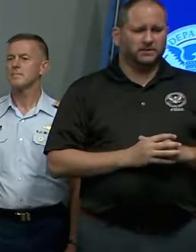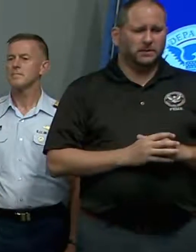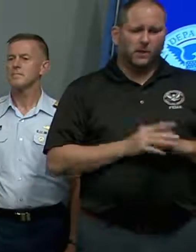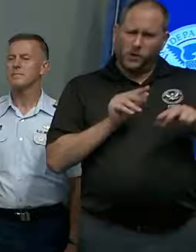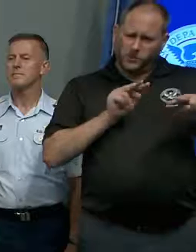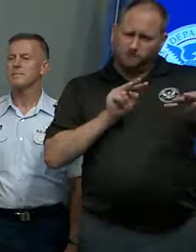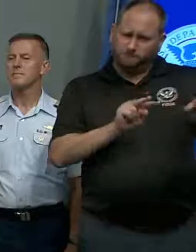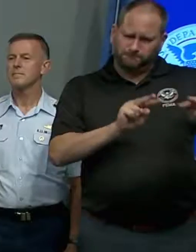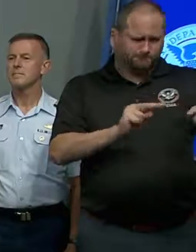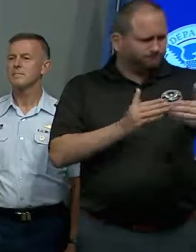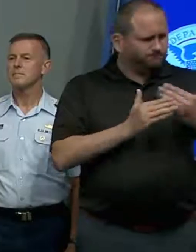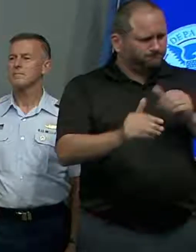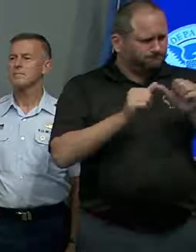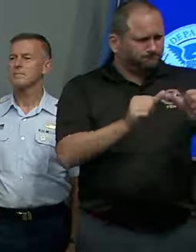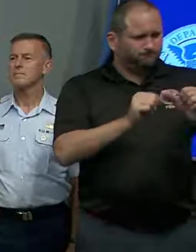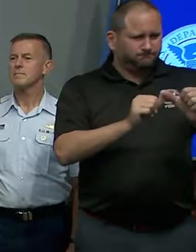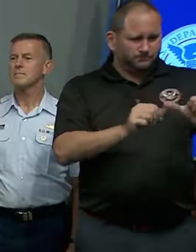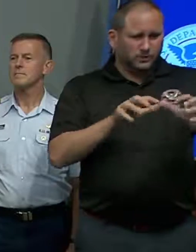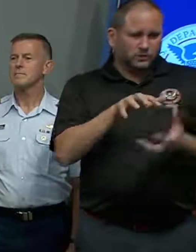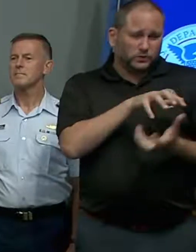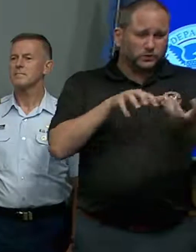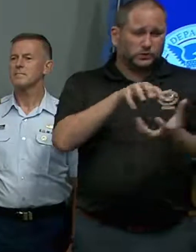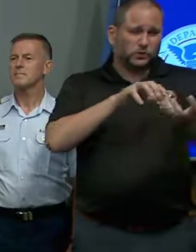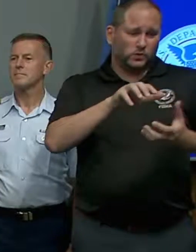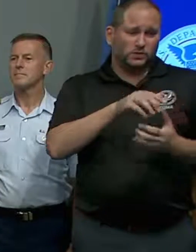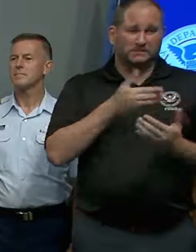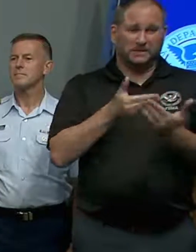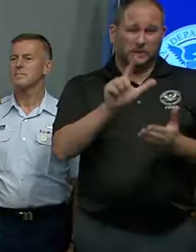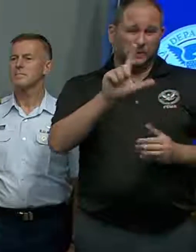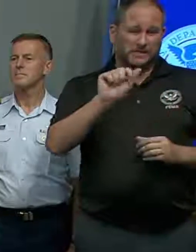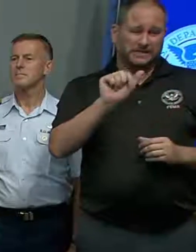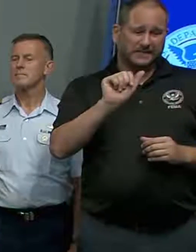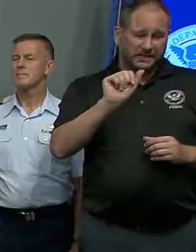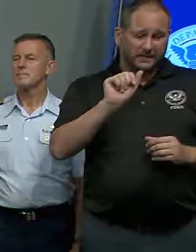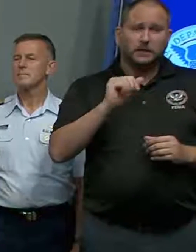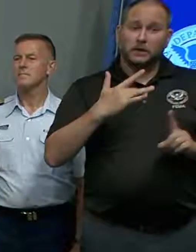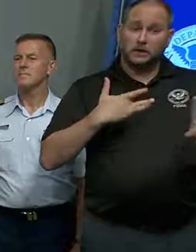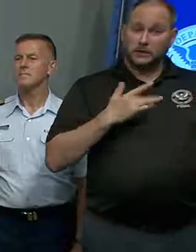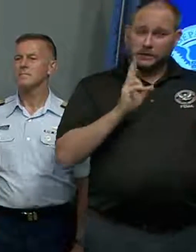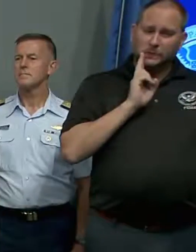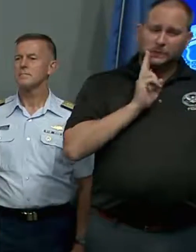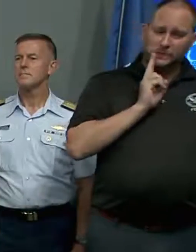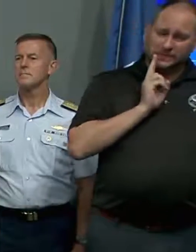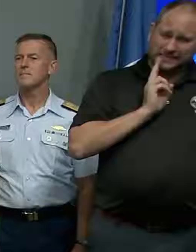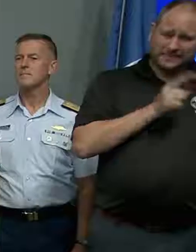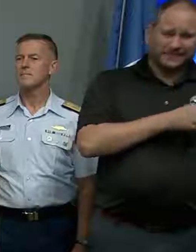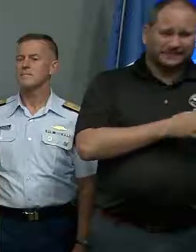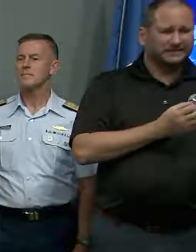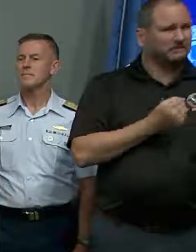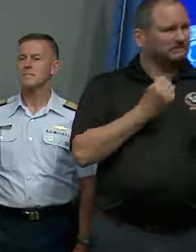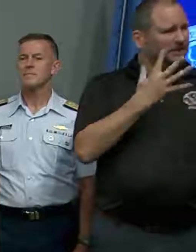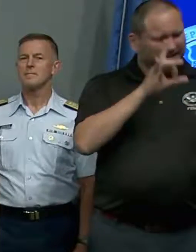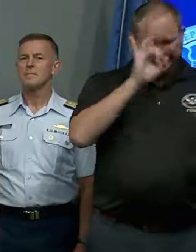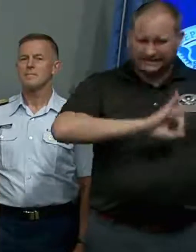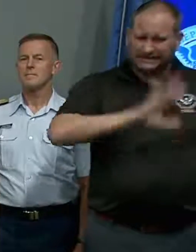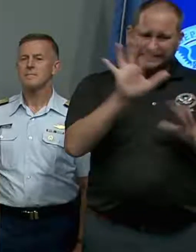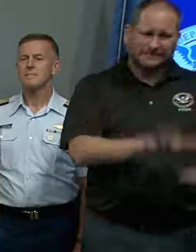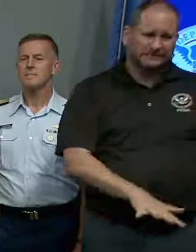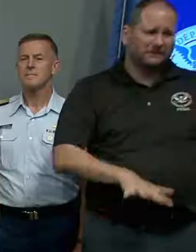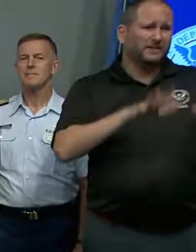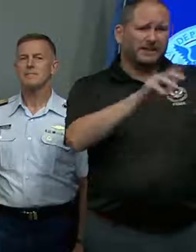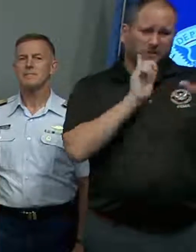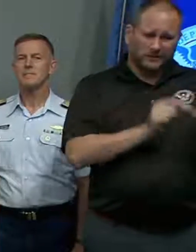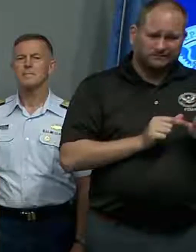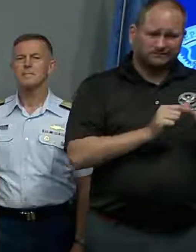heads towards Louisiana, we remain concerned about Houston, where catastrophic flooding is likely to persist days